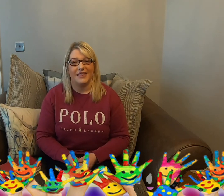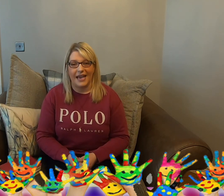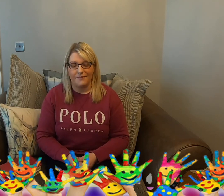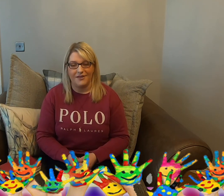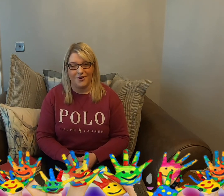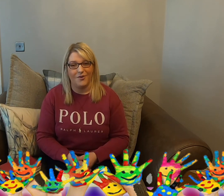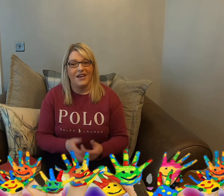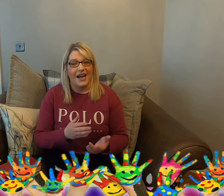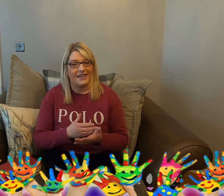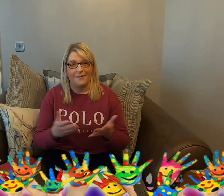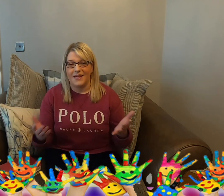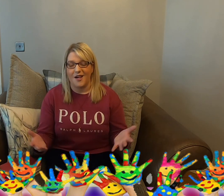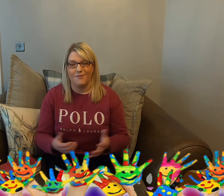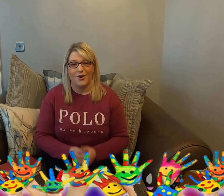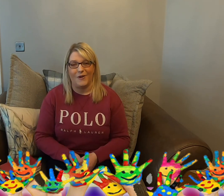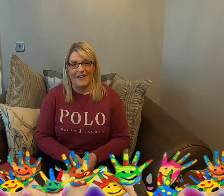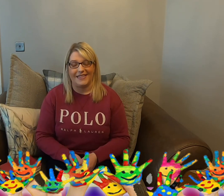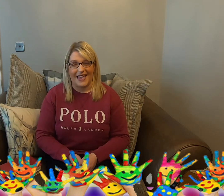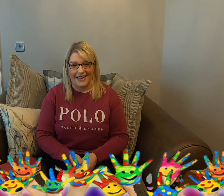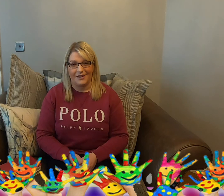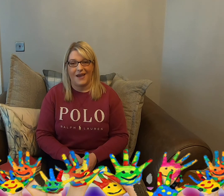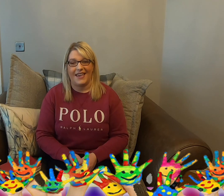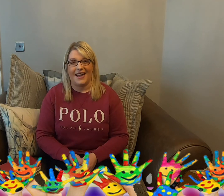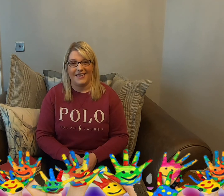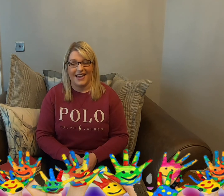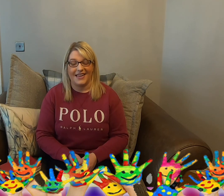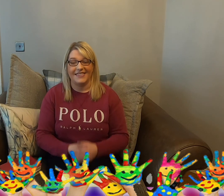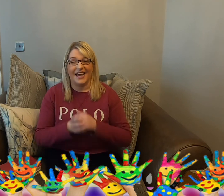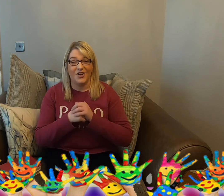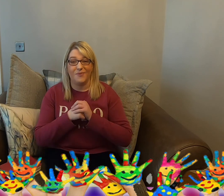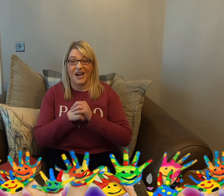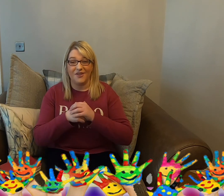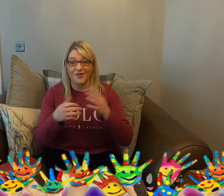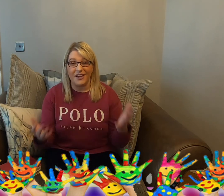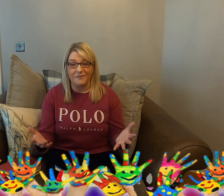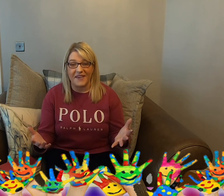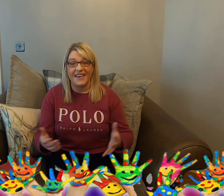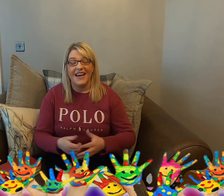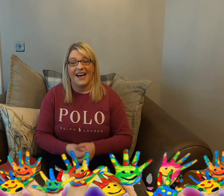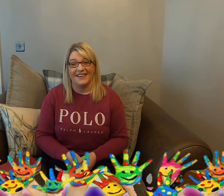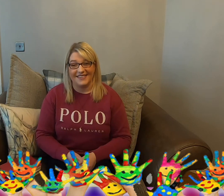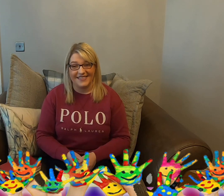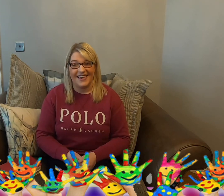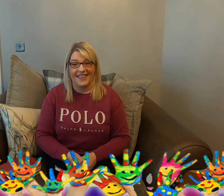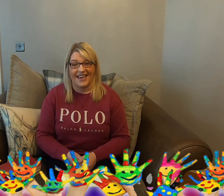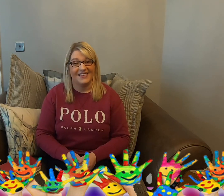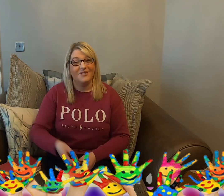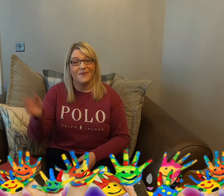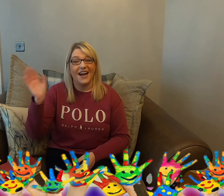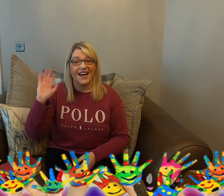let me know and I will help you out in any way I can. I hope you have a great week and I'll see you then. Bye!